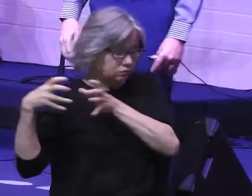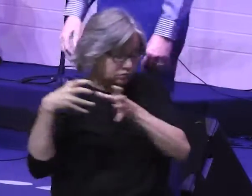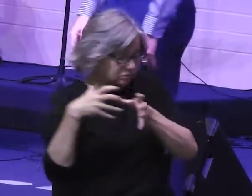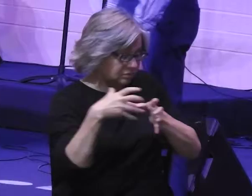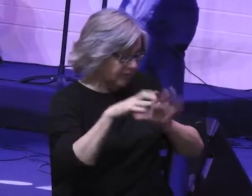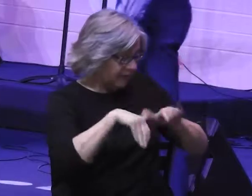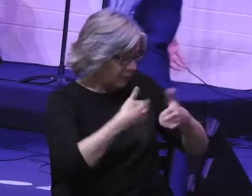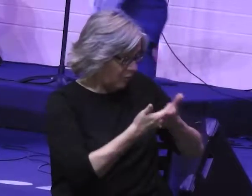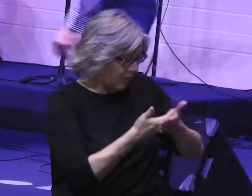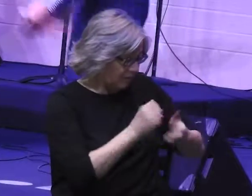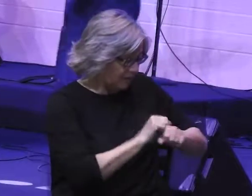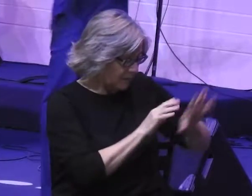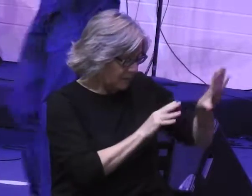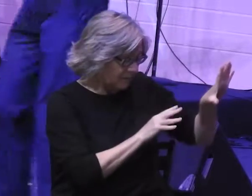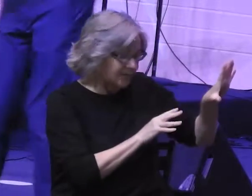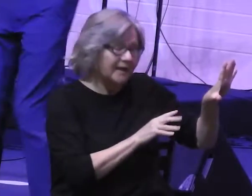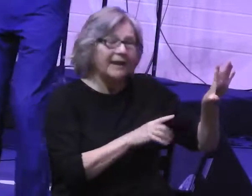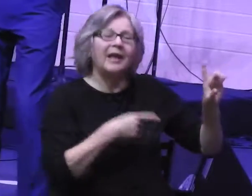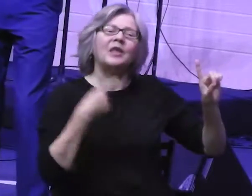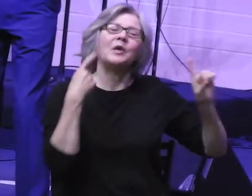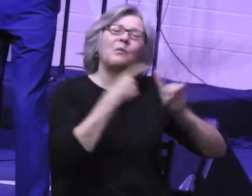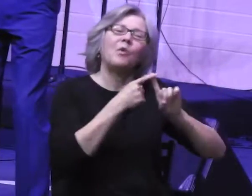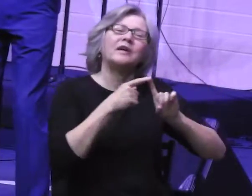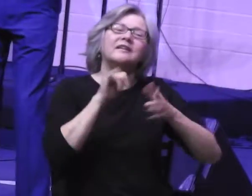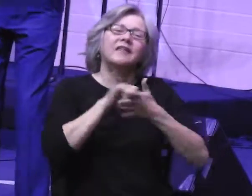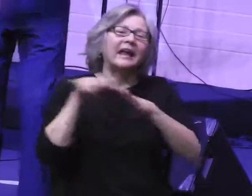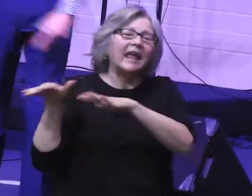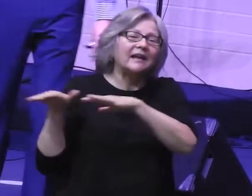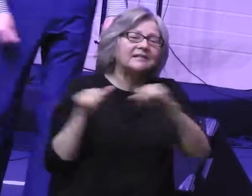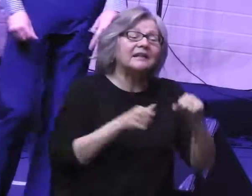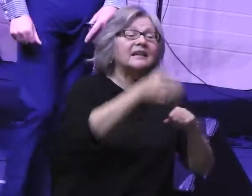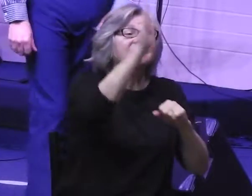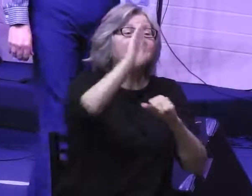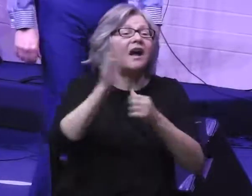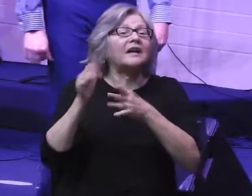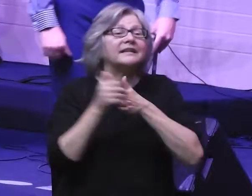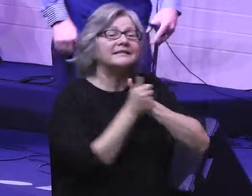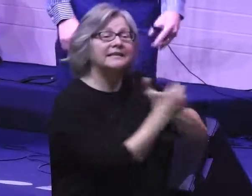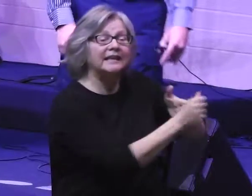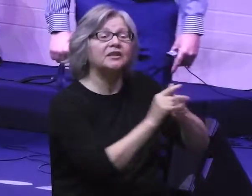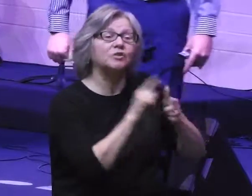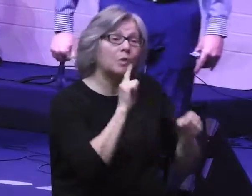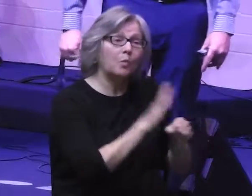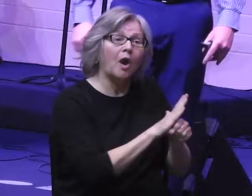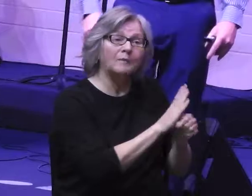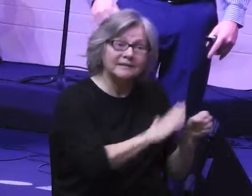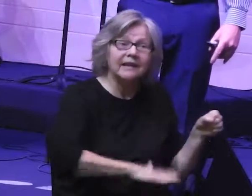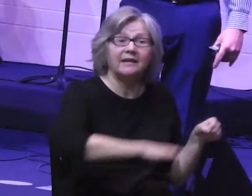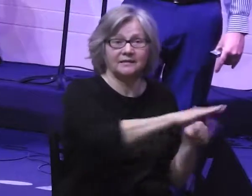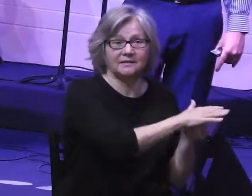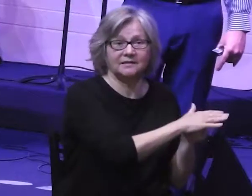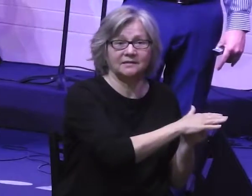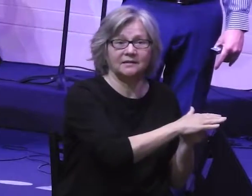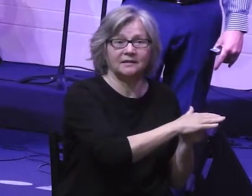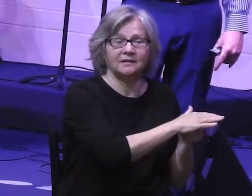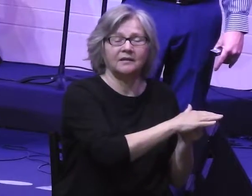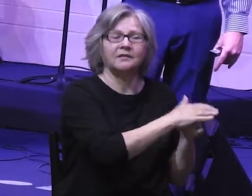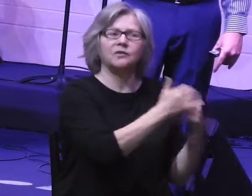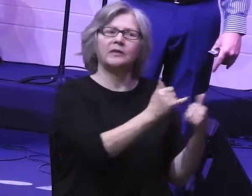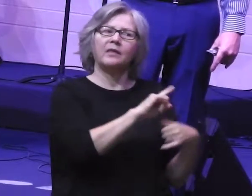Exodus is God is taking them to the promised land. So the question is, and the problem is,